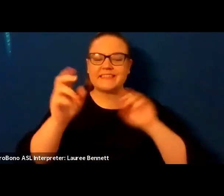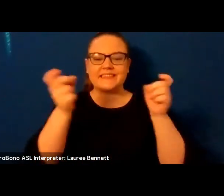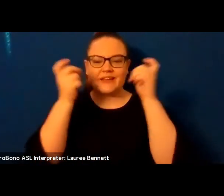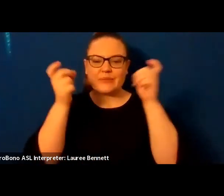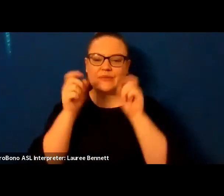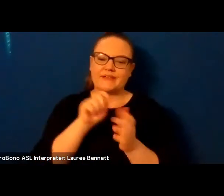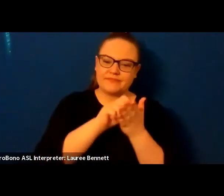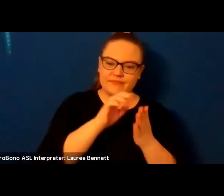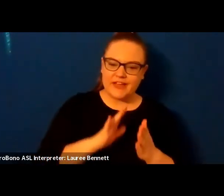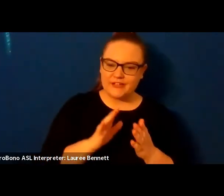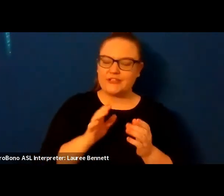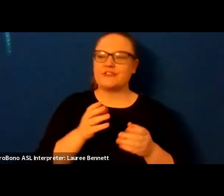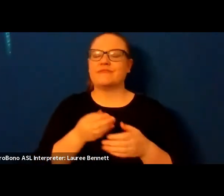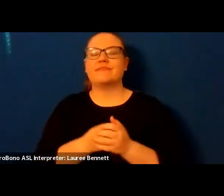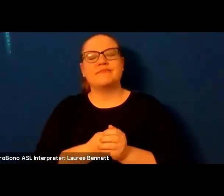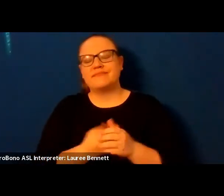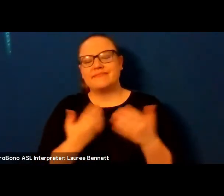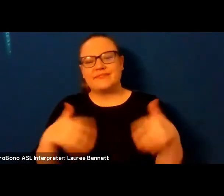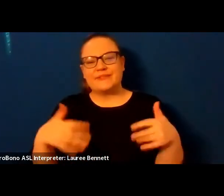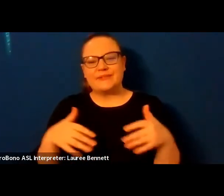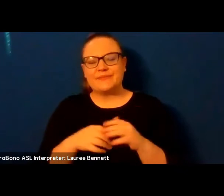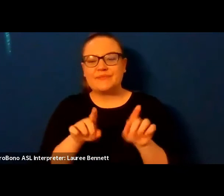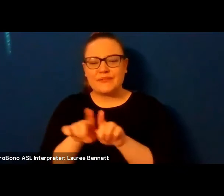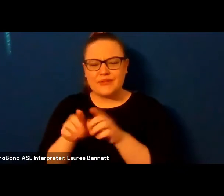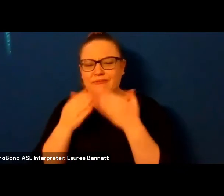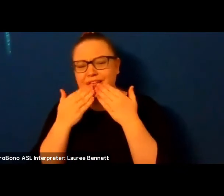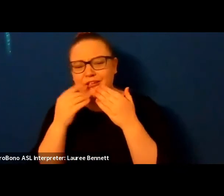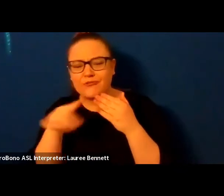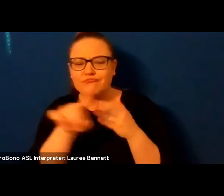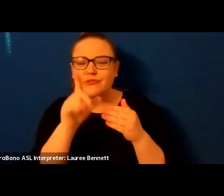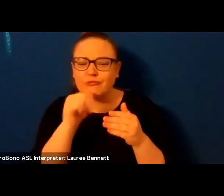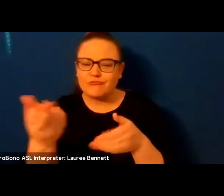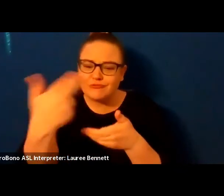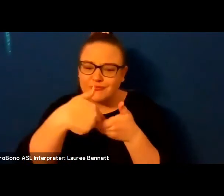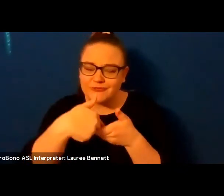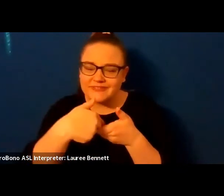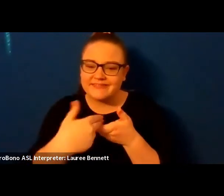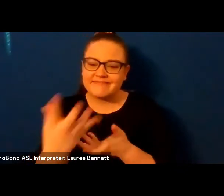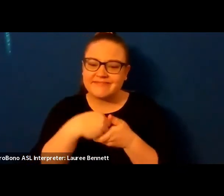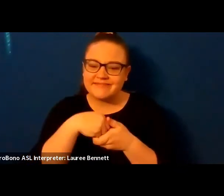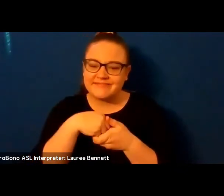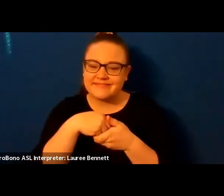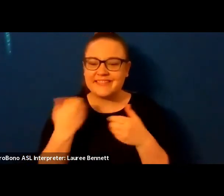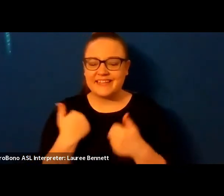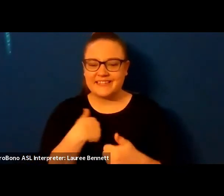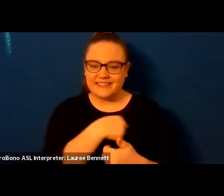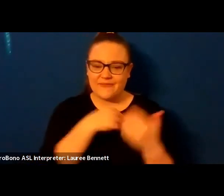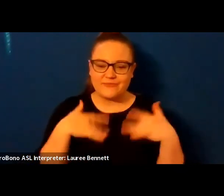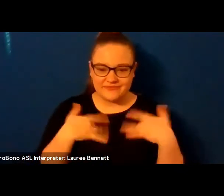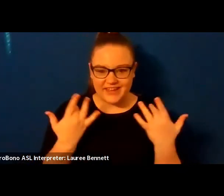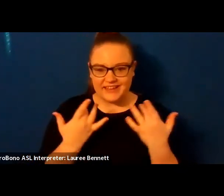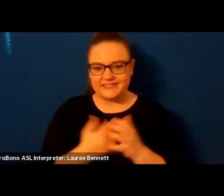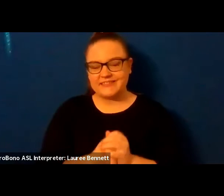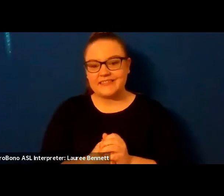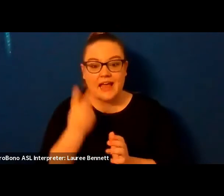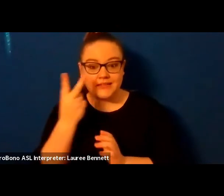um and i also want to thank all of our attendees for coming um it's great when we can get i'm looking at the